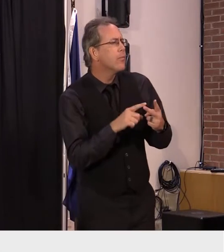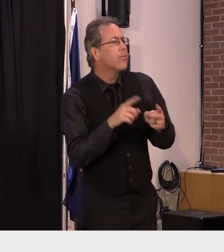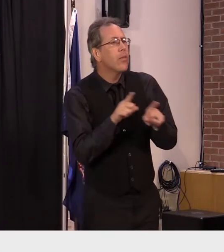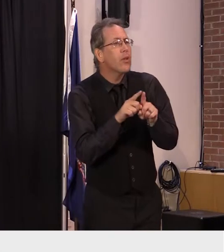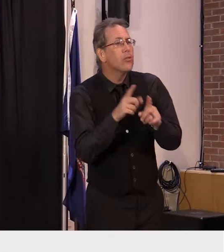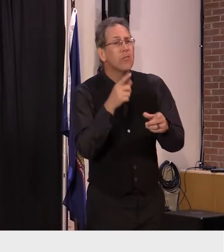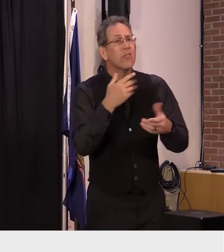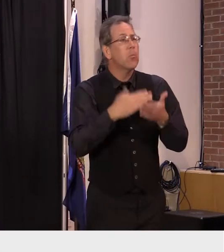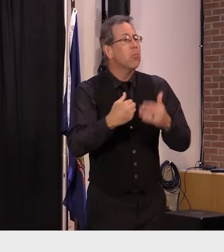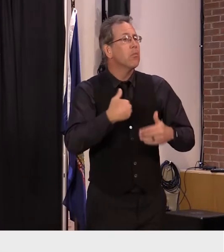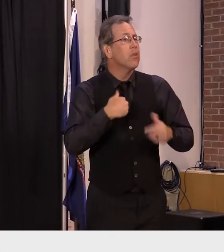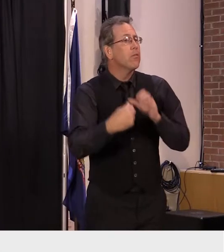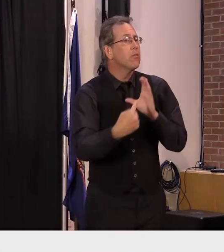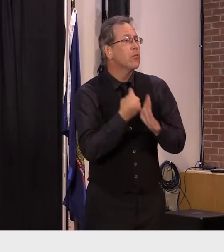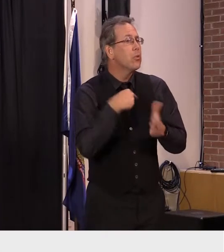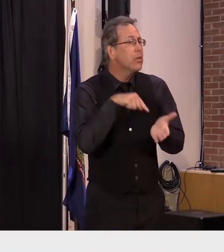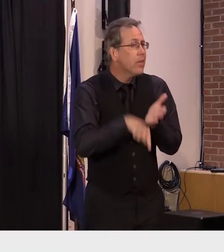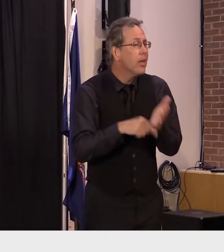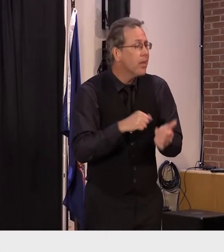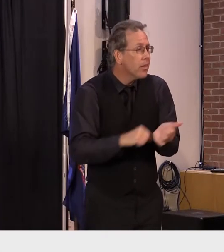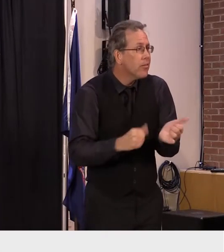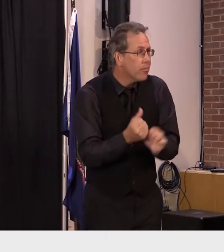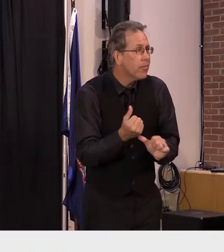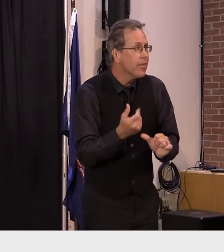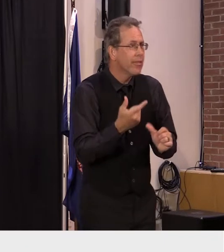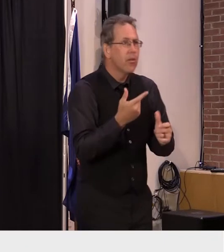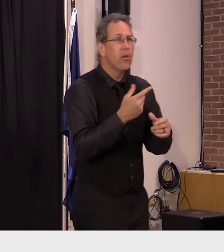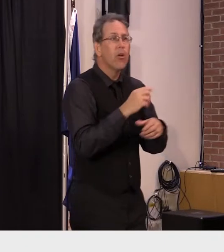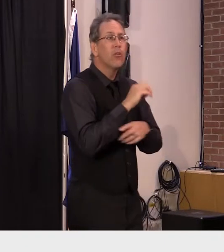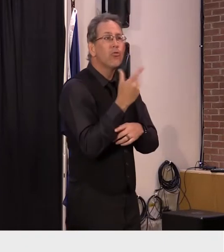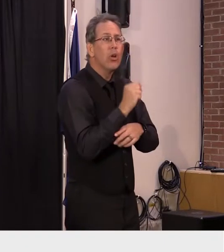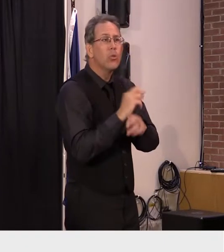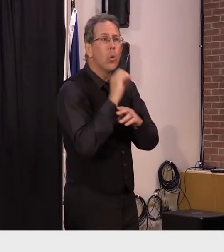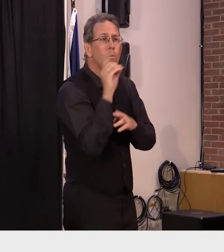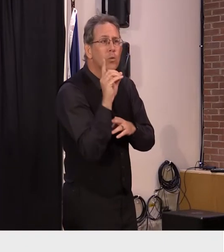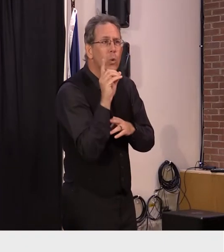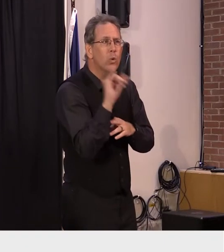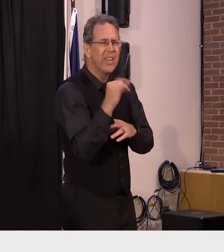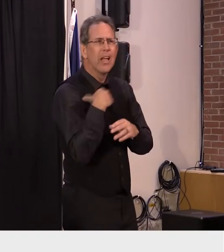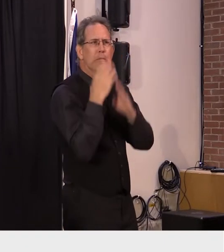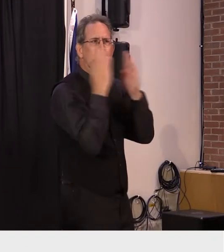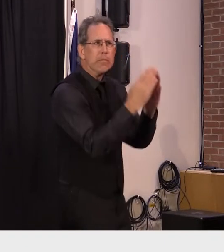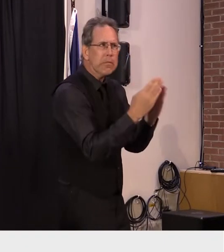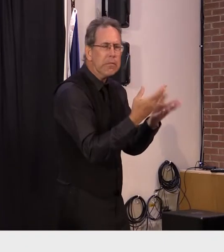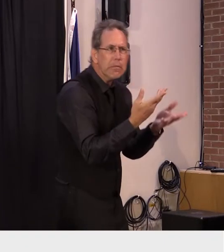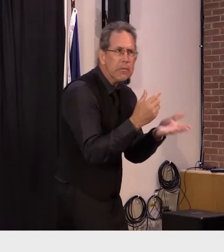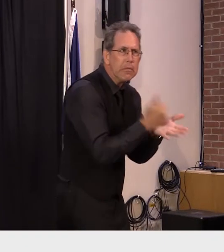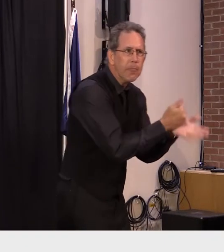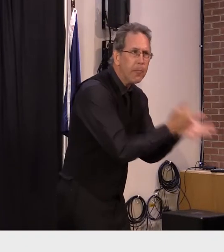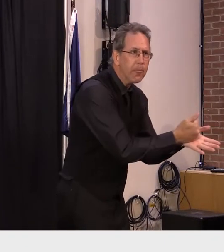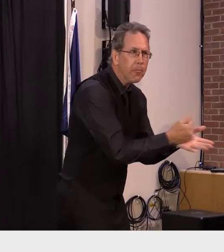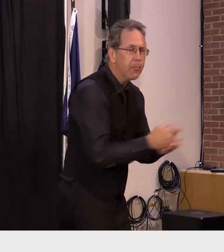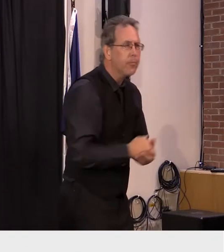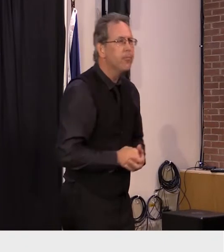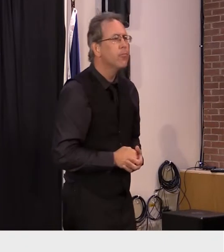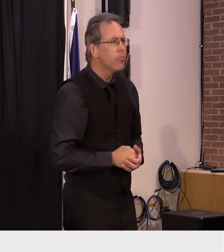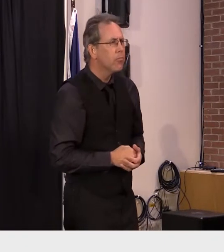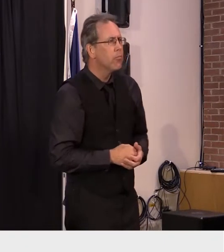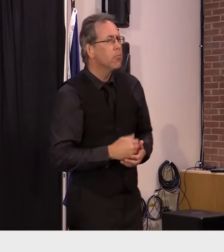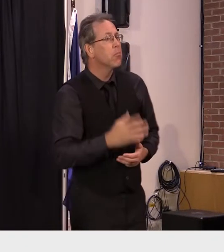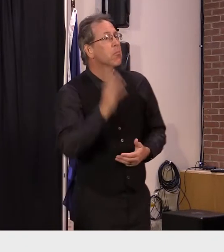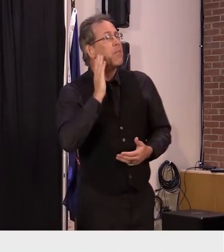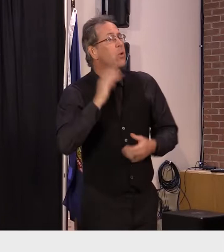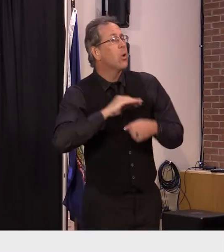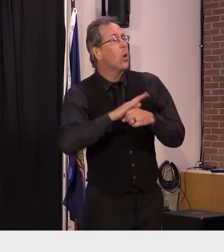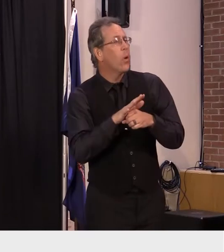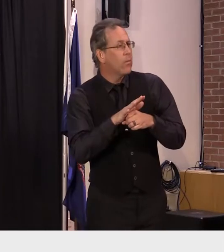and drug overdose we were able to make a difference in these key measures before the pandemic and we